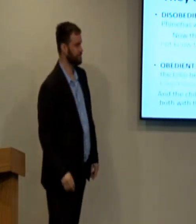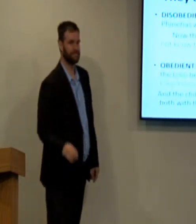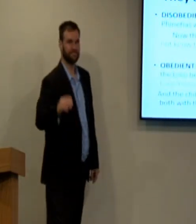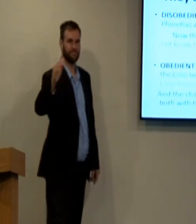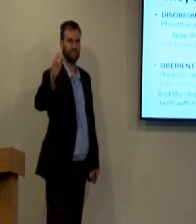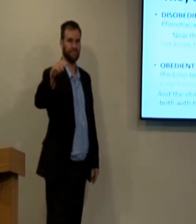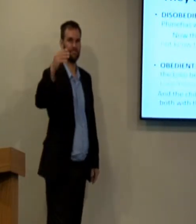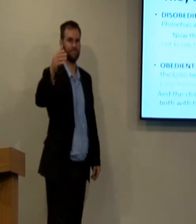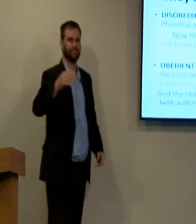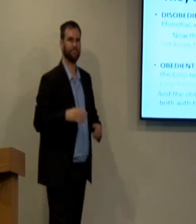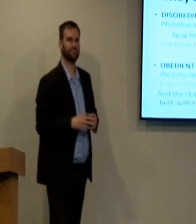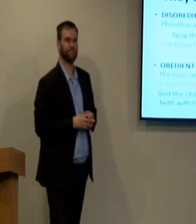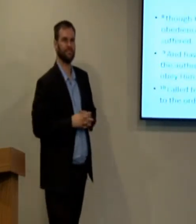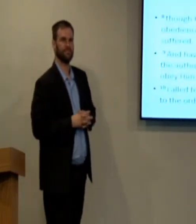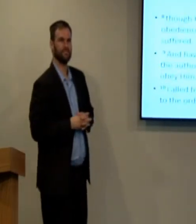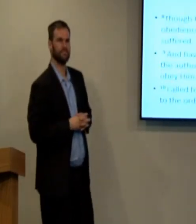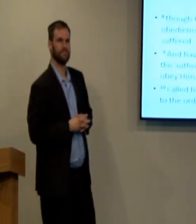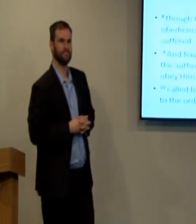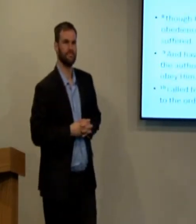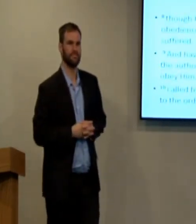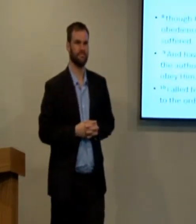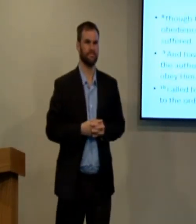Their hearts are in so many and they're really against God.